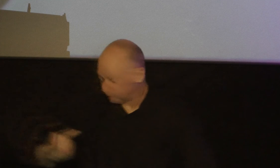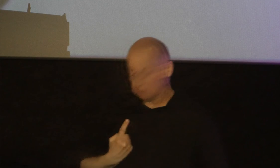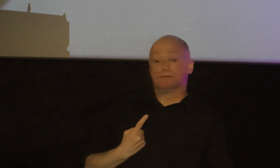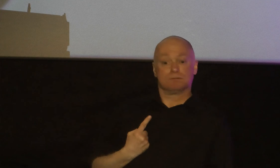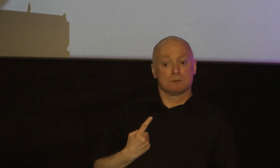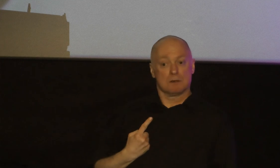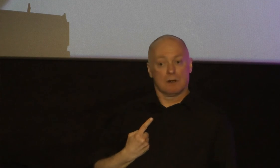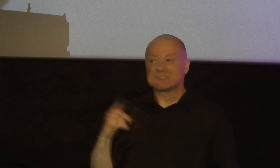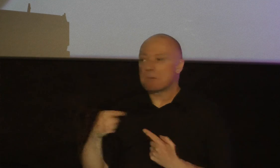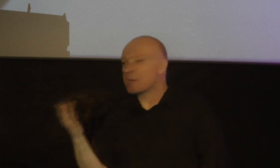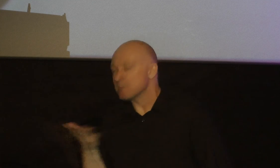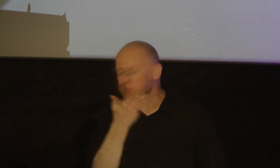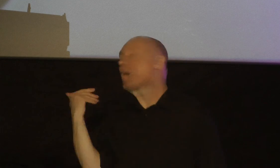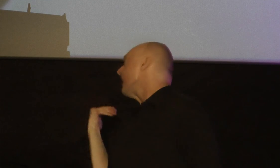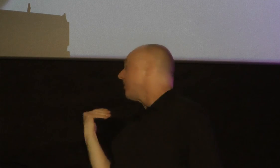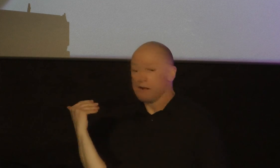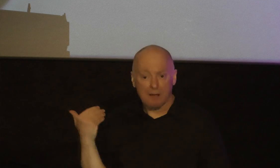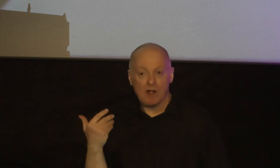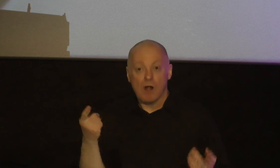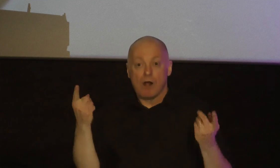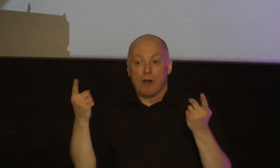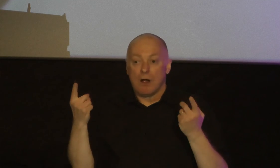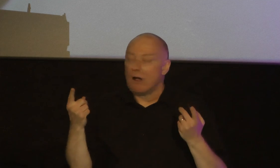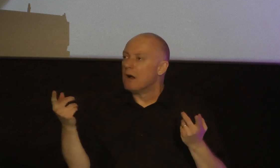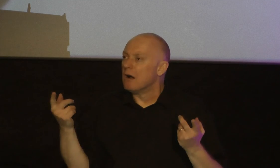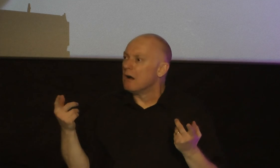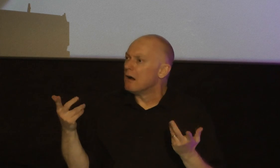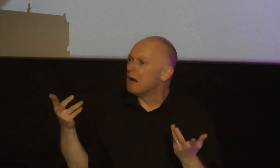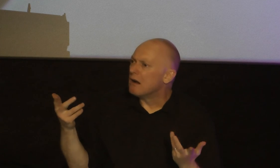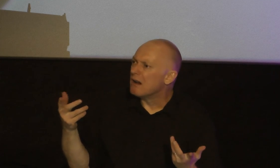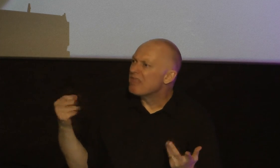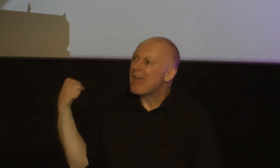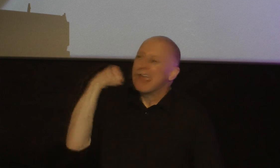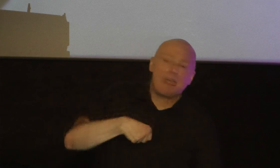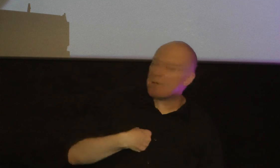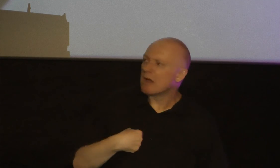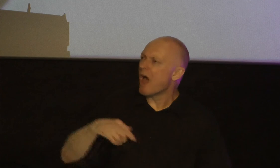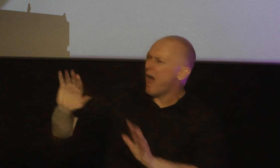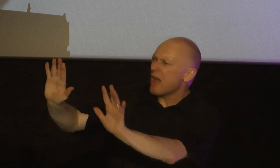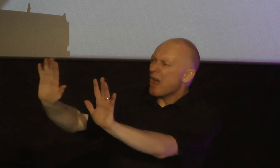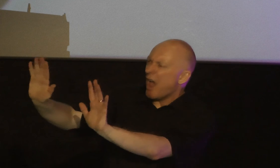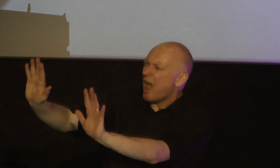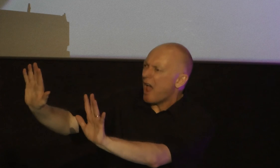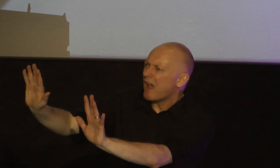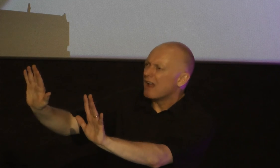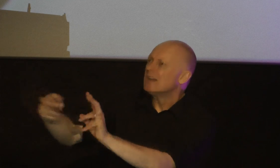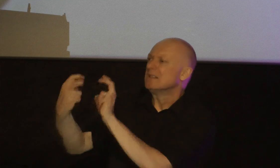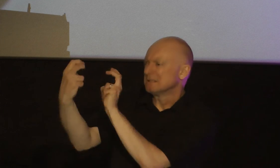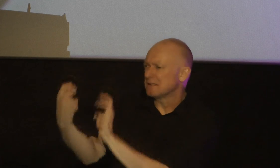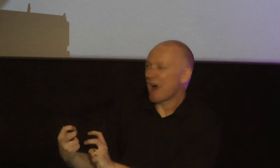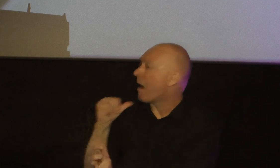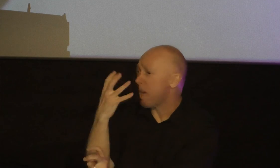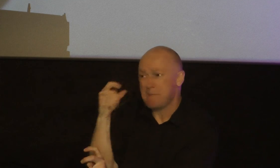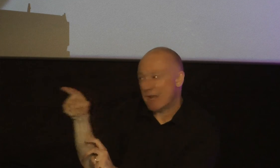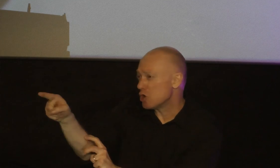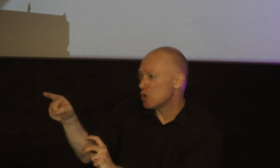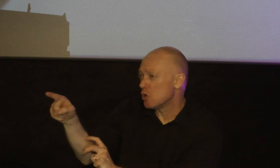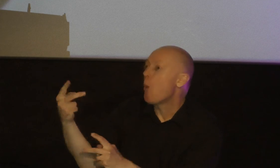slaps me in the face when I'm pouring out into them and all they want to do is hate me to say hey hey we're gonna figure this out I'm not mad at you we're gonna figure this out